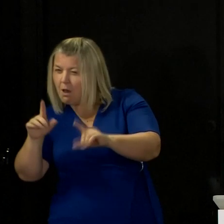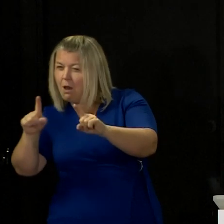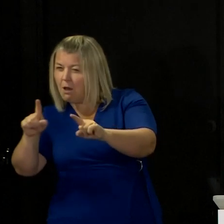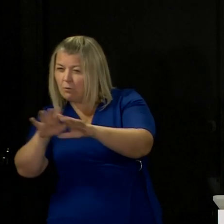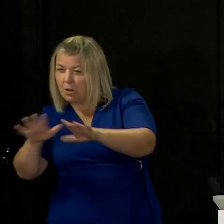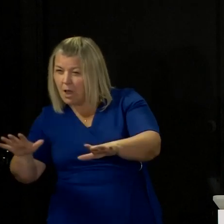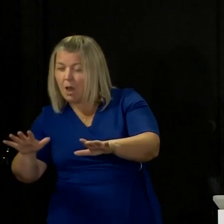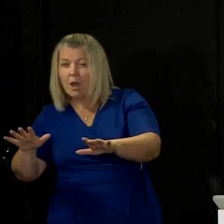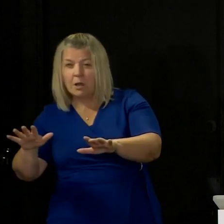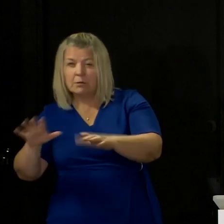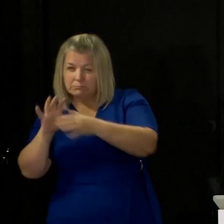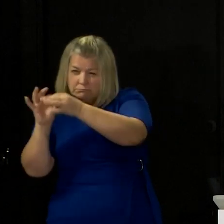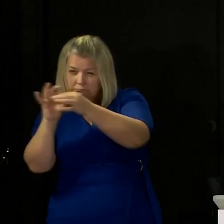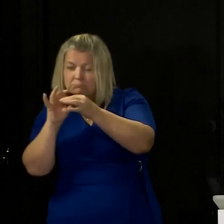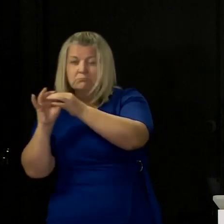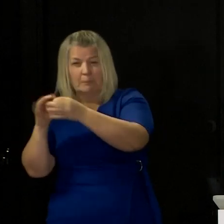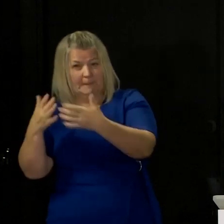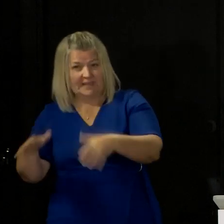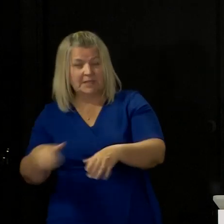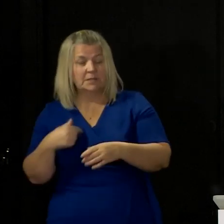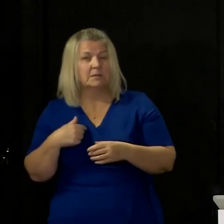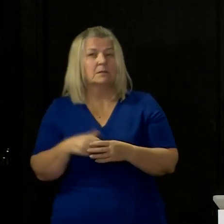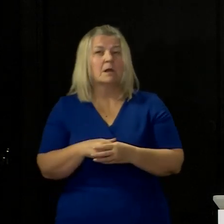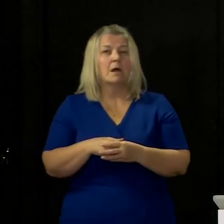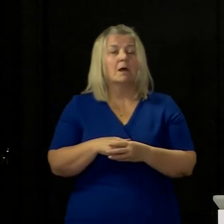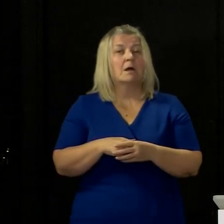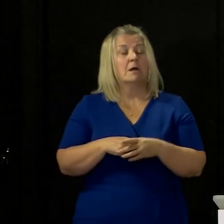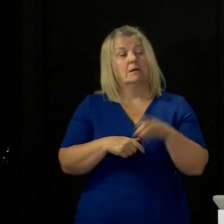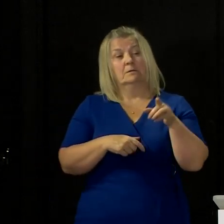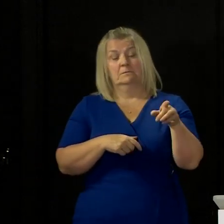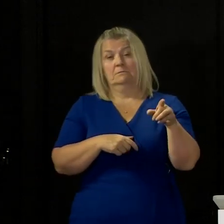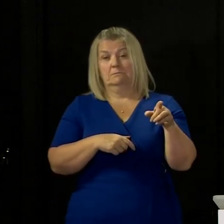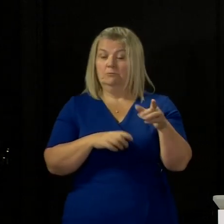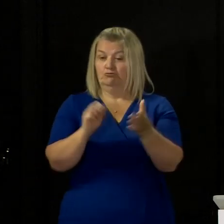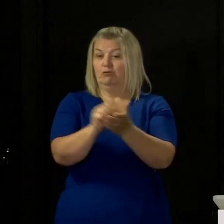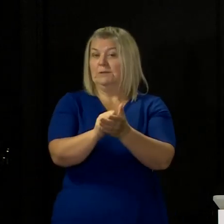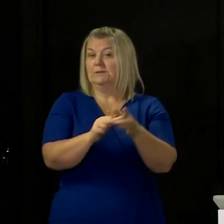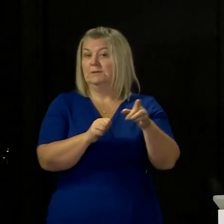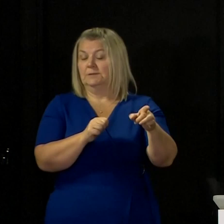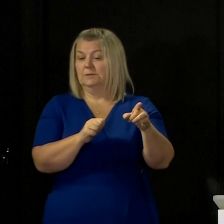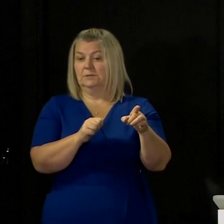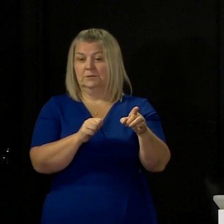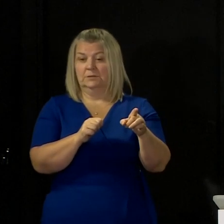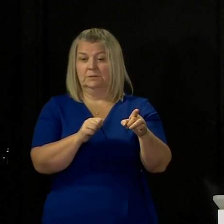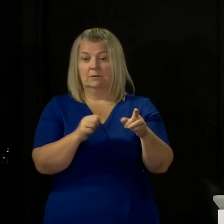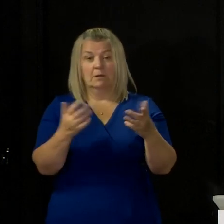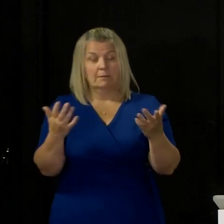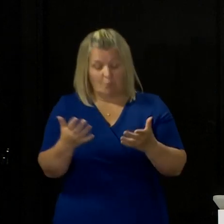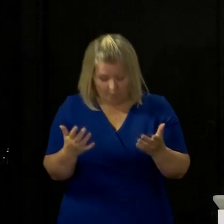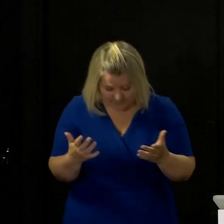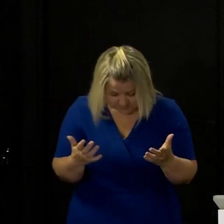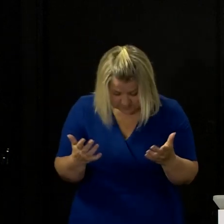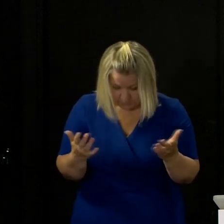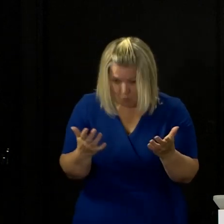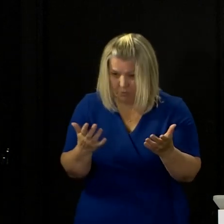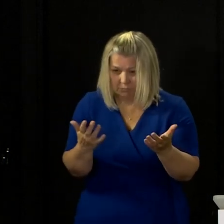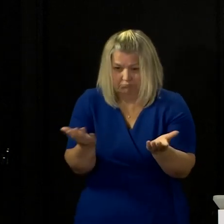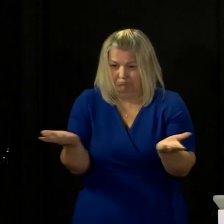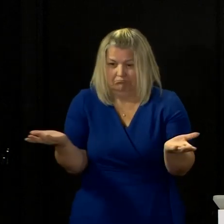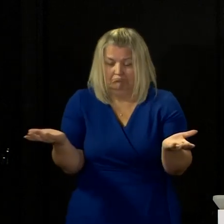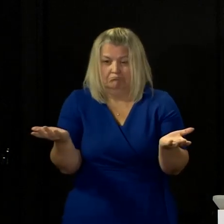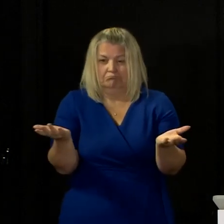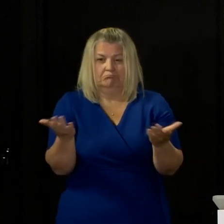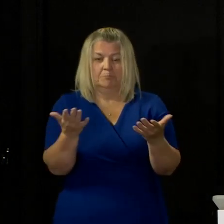in this for obvious reasons. In terms of your main question, you're right to say that there is nothing right now in any of the data that would